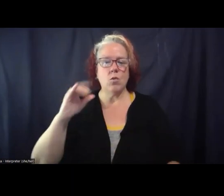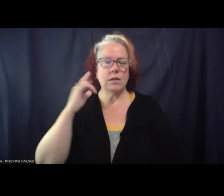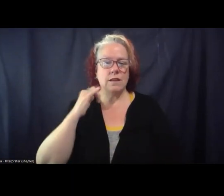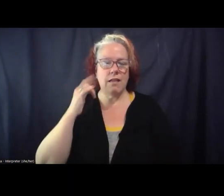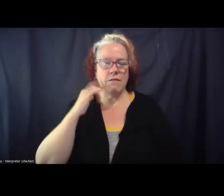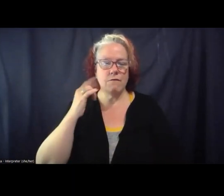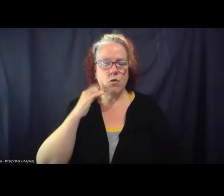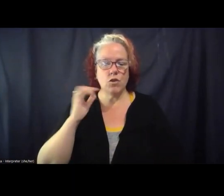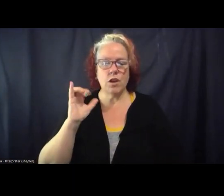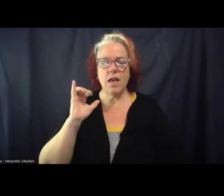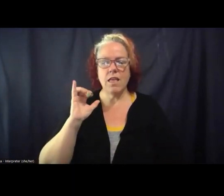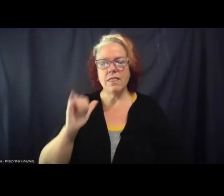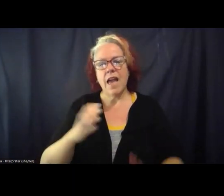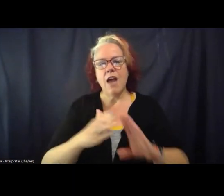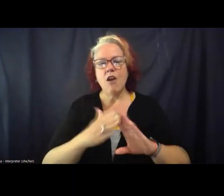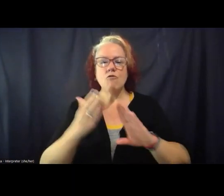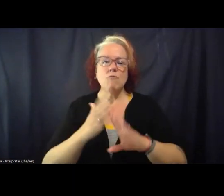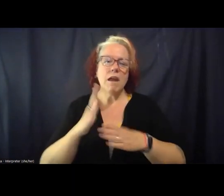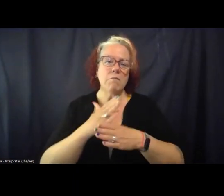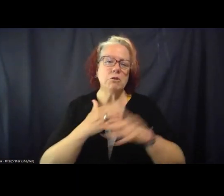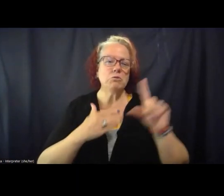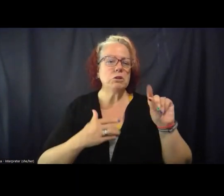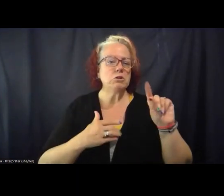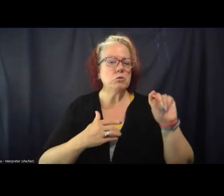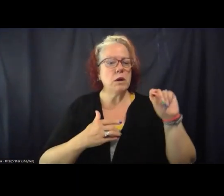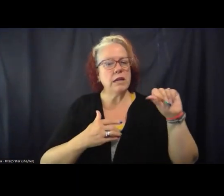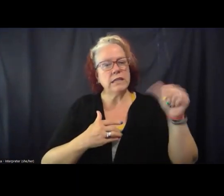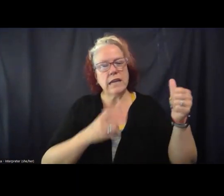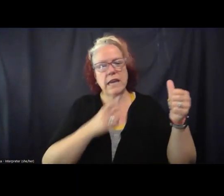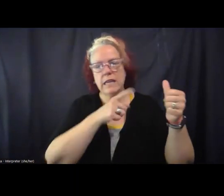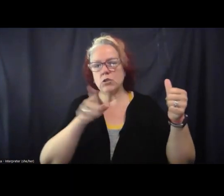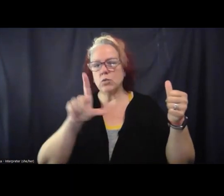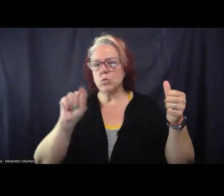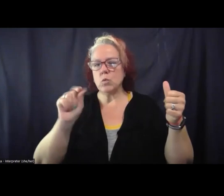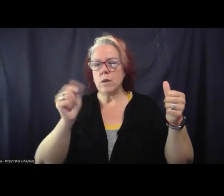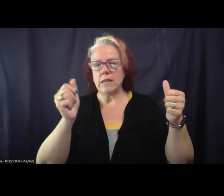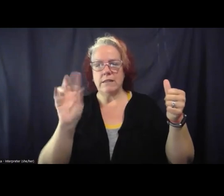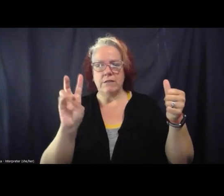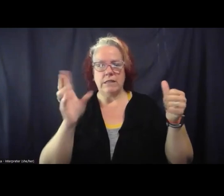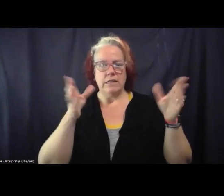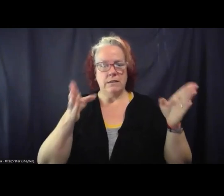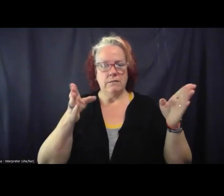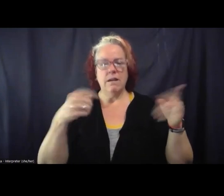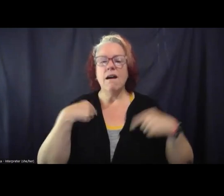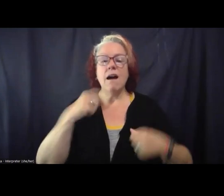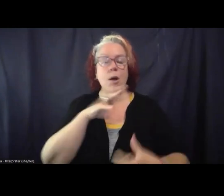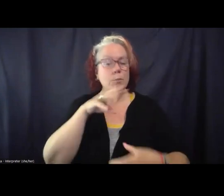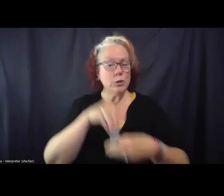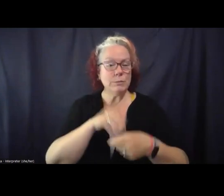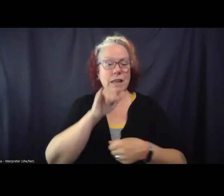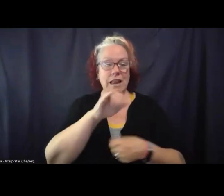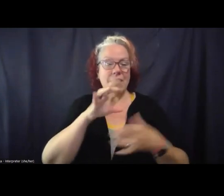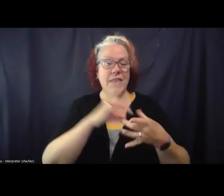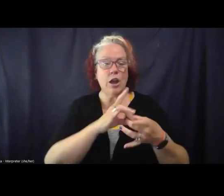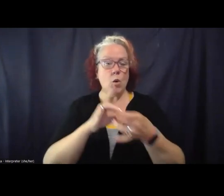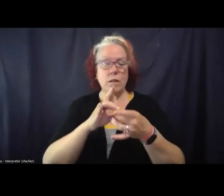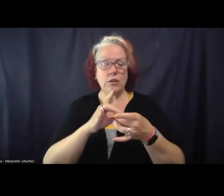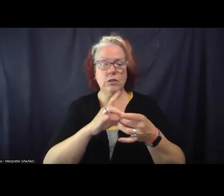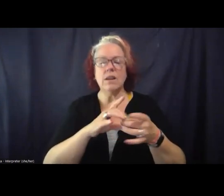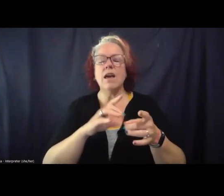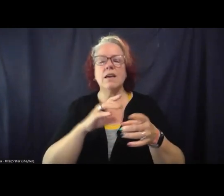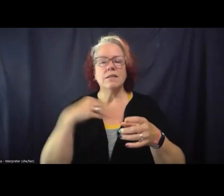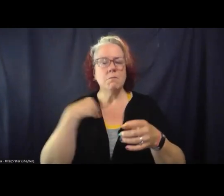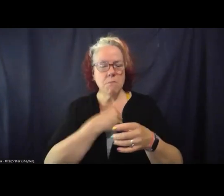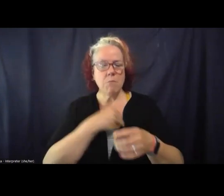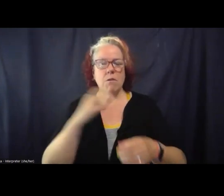roughly between 2010 and 2017. I participated in the coalition as a member of critical resistance.